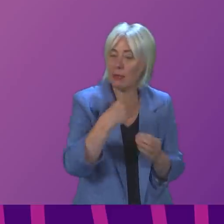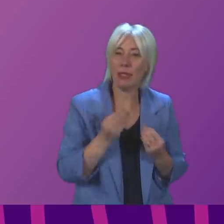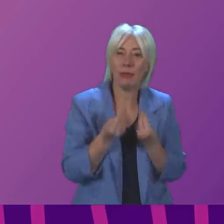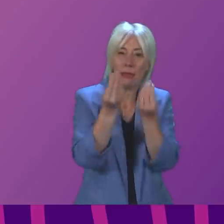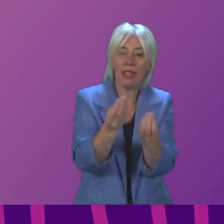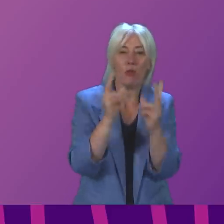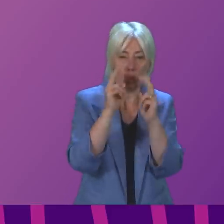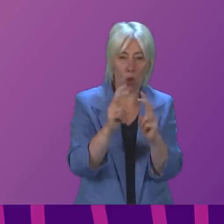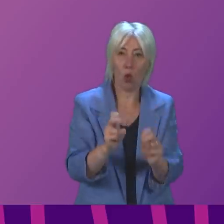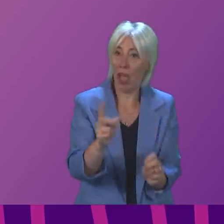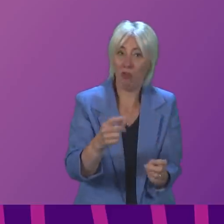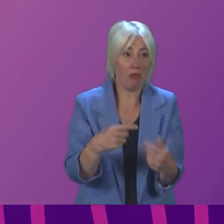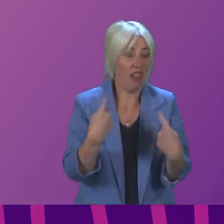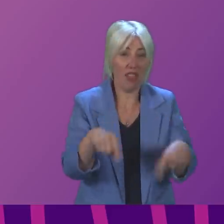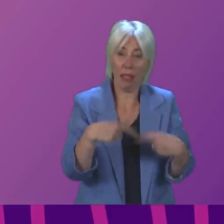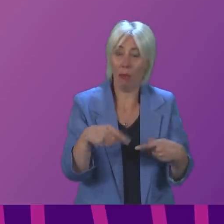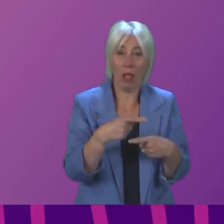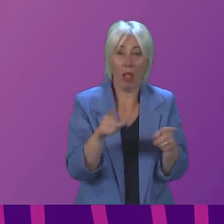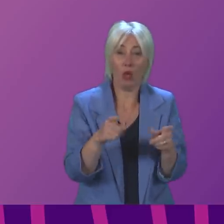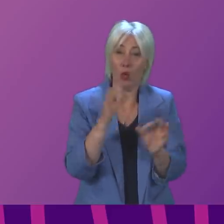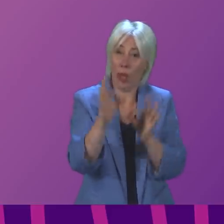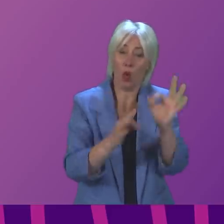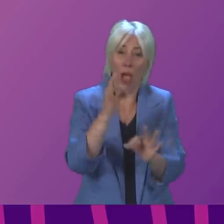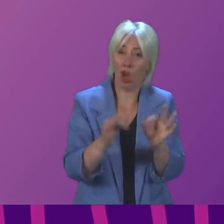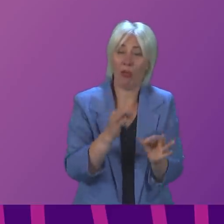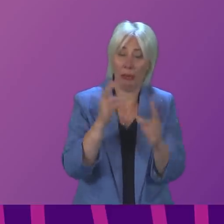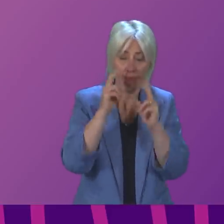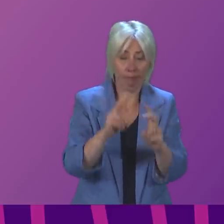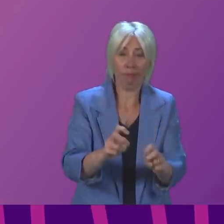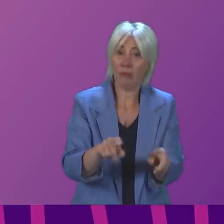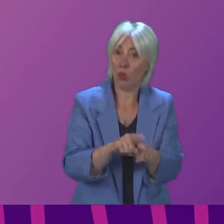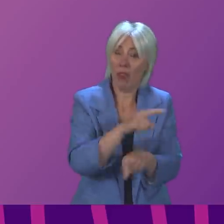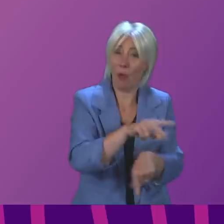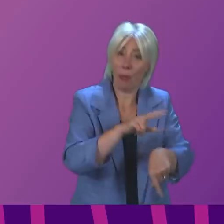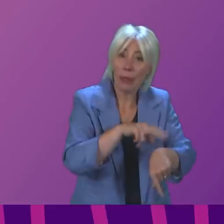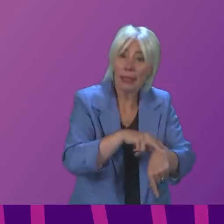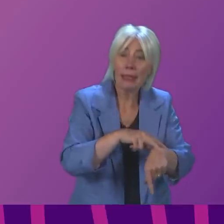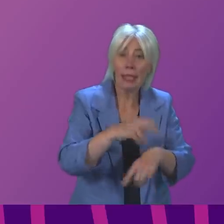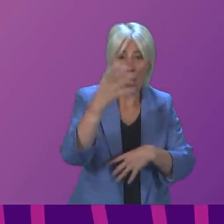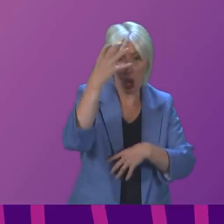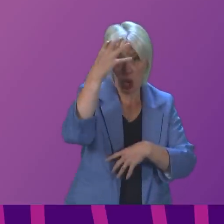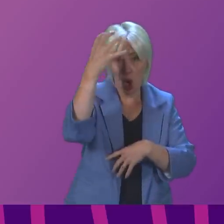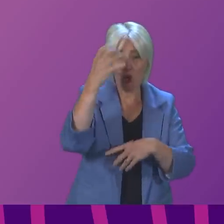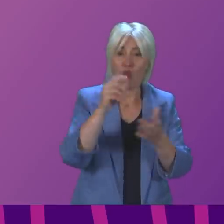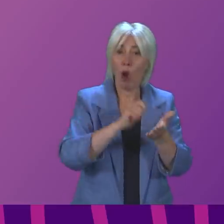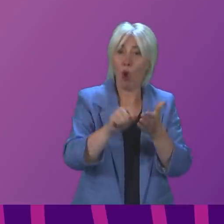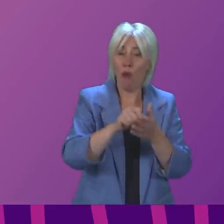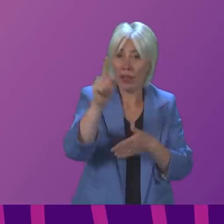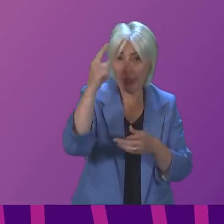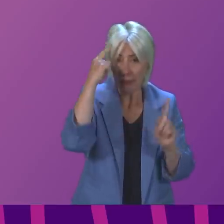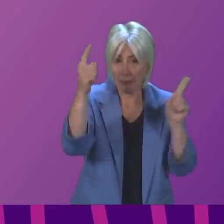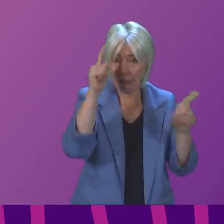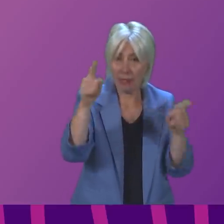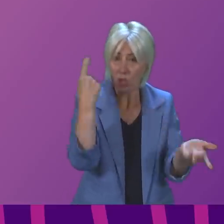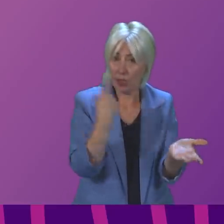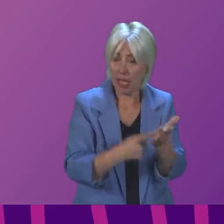is all available to the inquiry and, of course, it is entirely for the police and the Crown Office to determine what information they need to